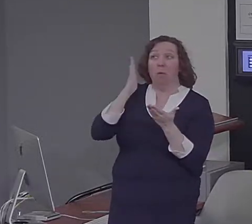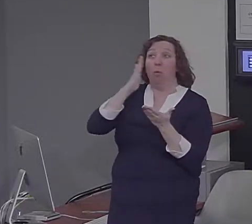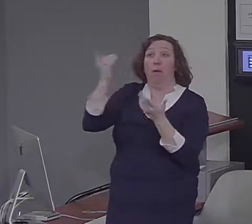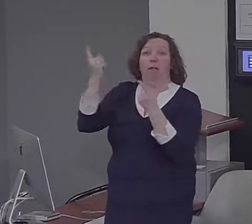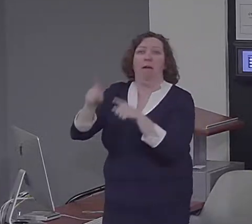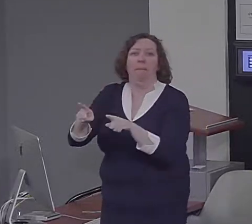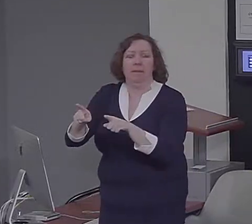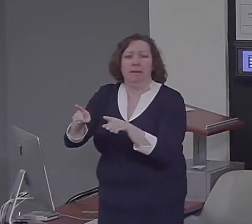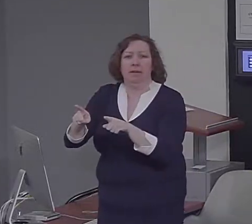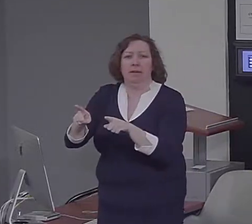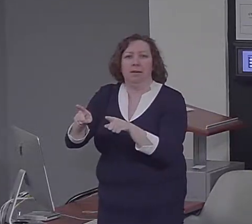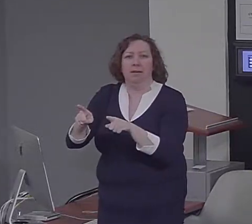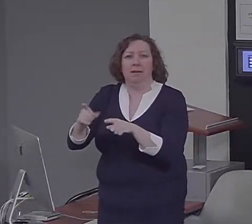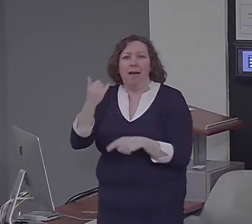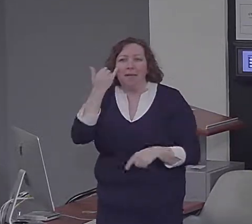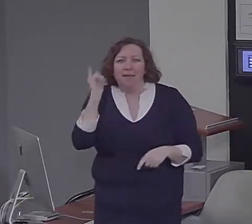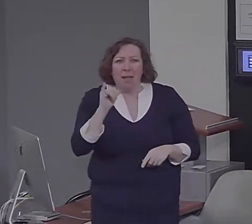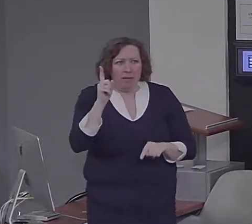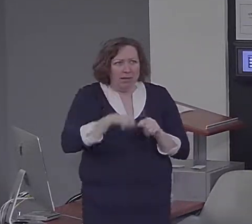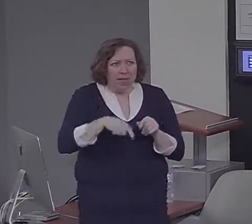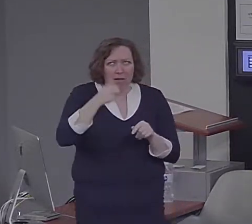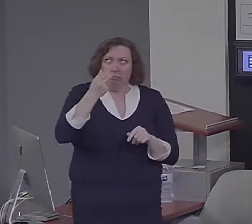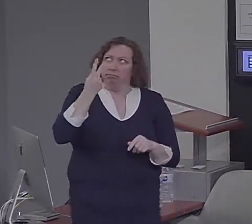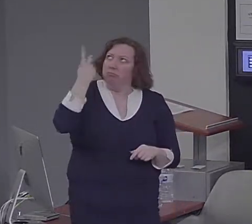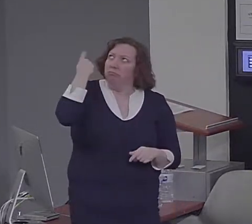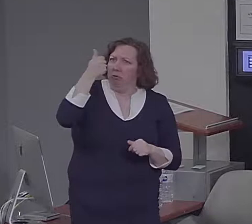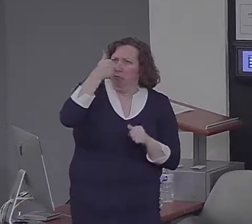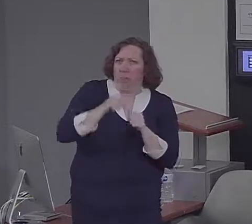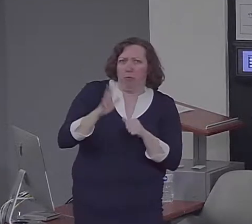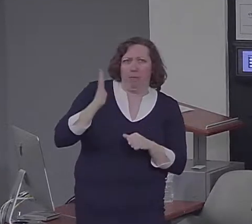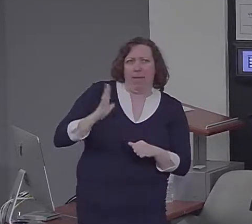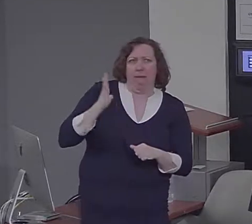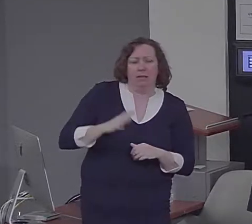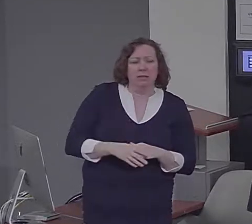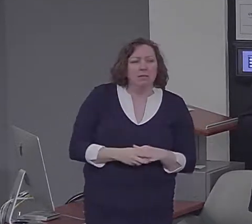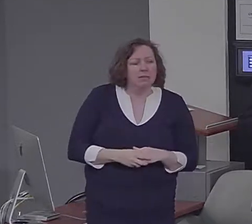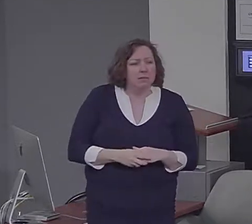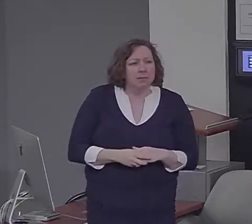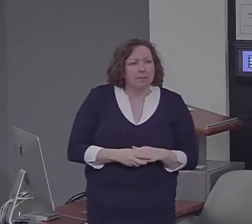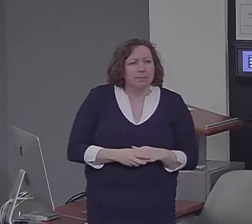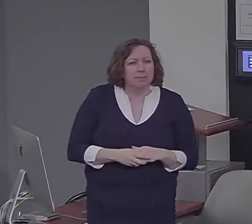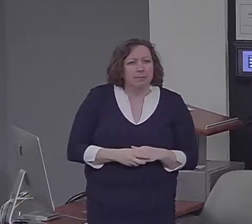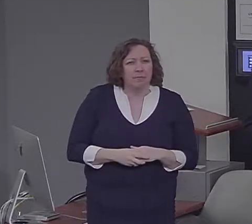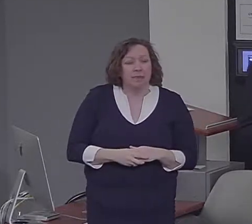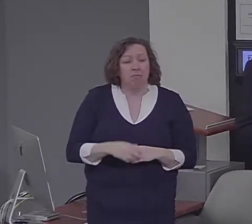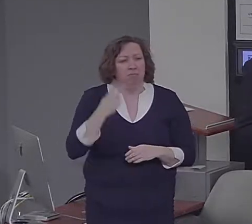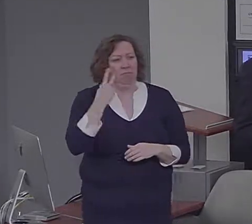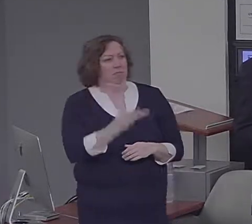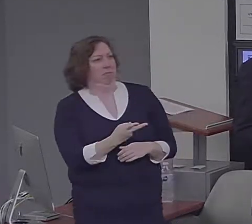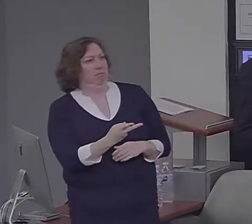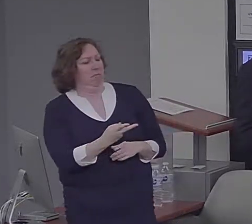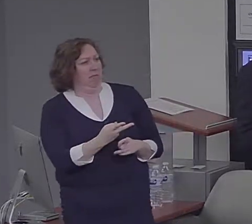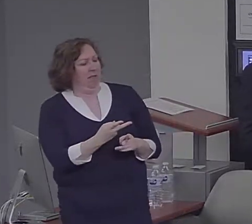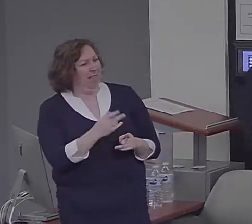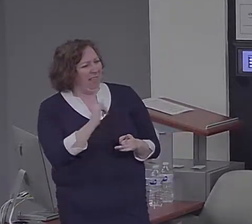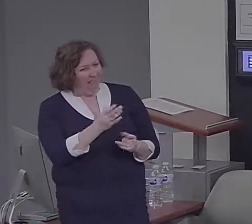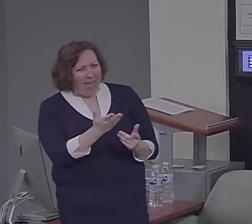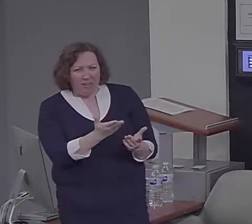remember past episode. And that suggested something very interesting that Tolving and a few others